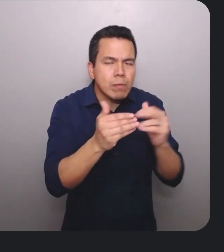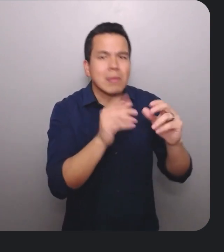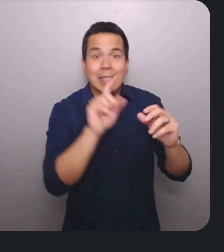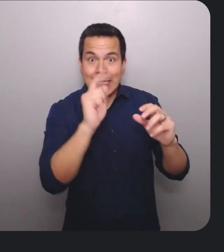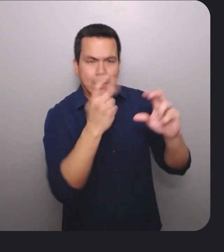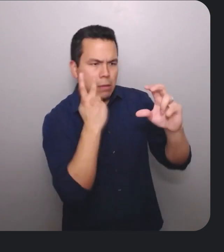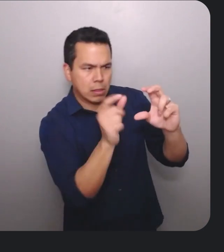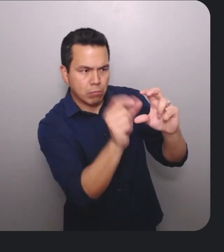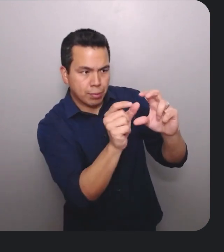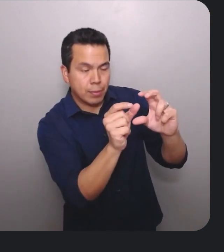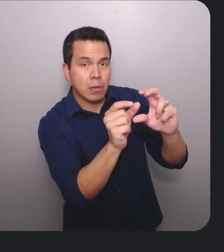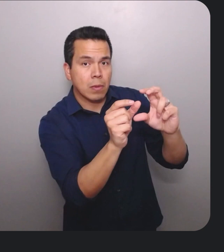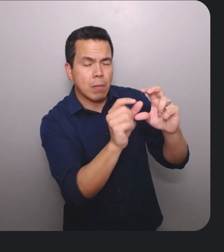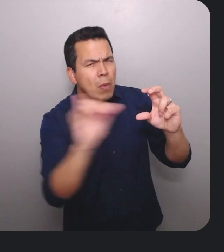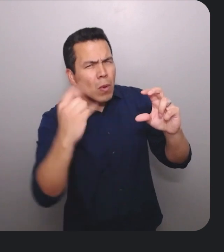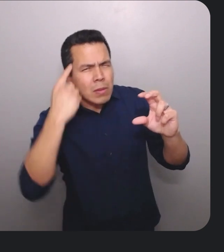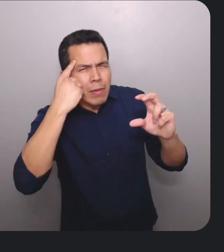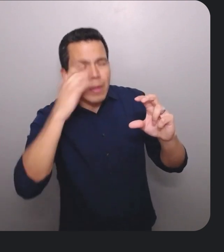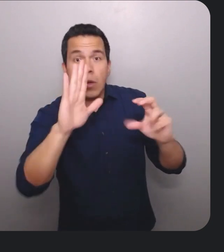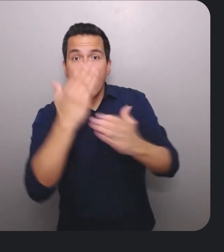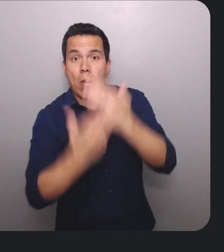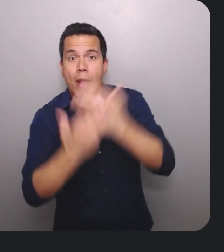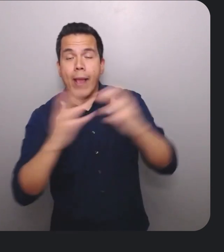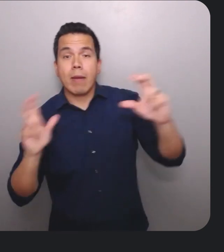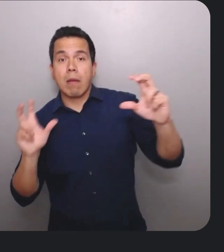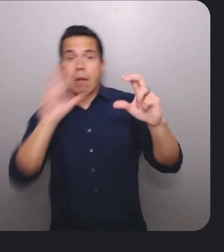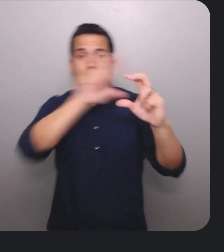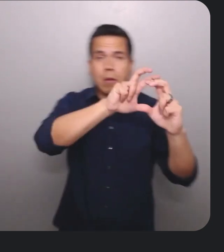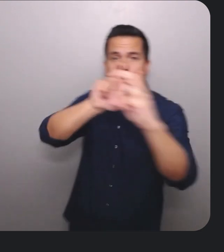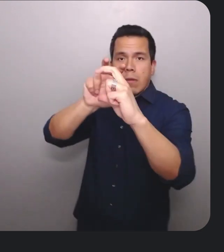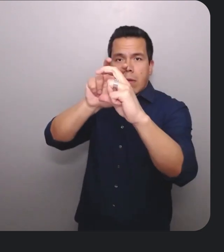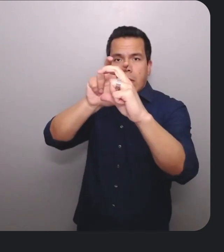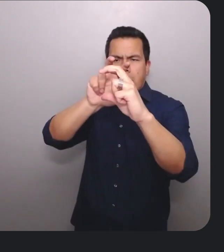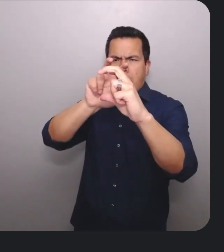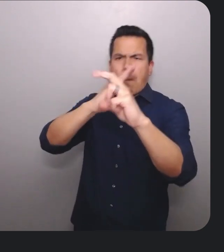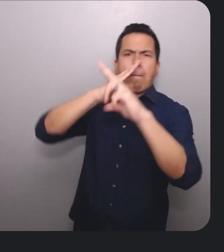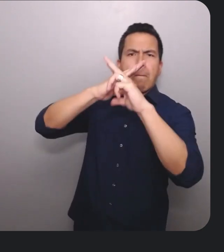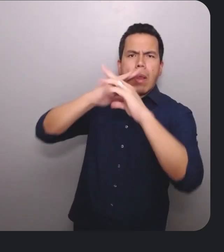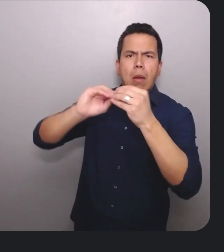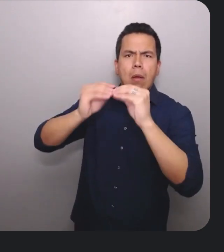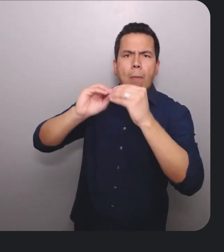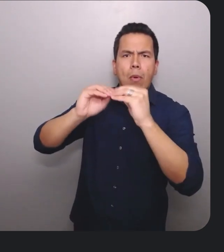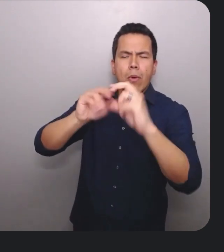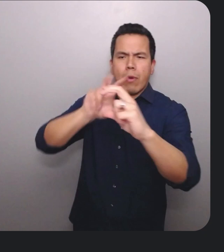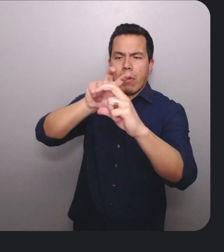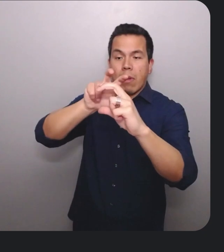hand may cover the number in the center as you're making a selection. Let's maybe introduce an additional cue to the affordance.